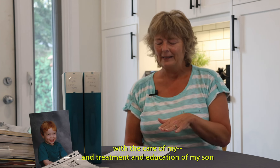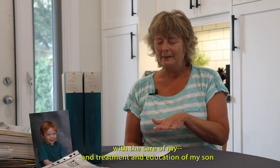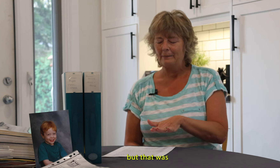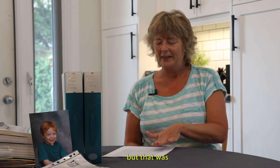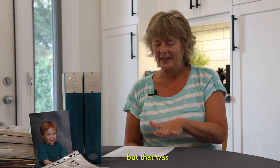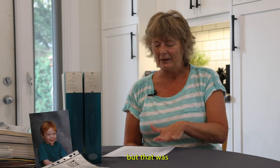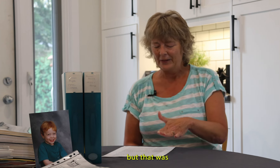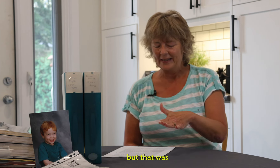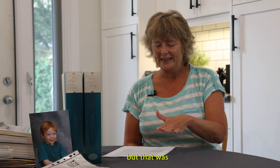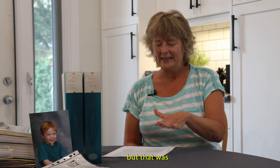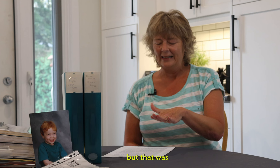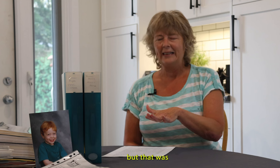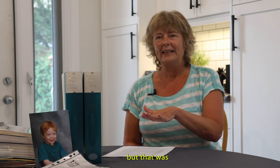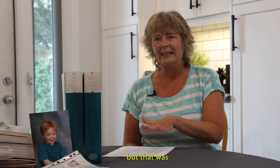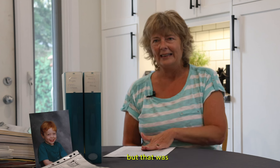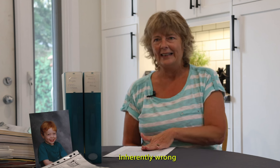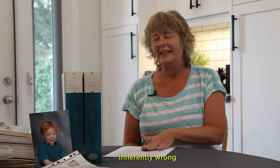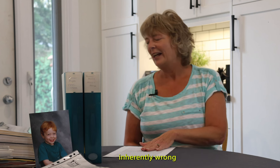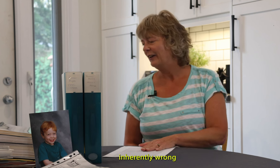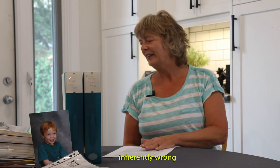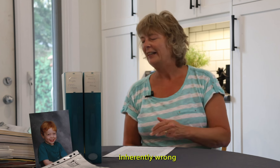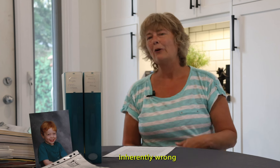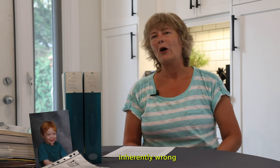But that was inherently wrong.